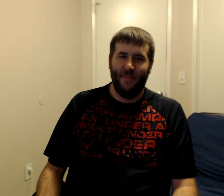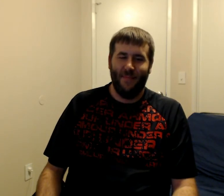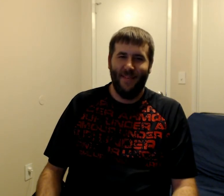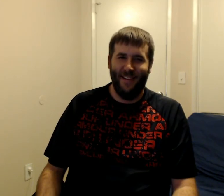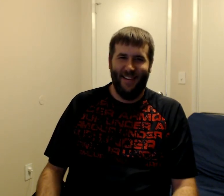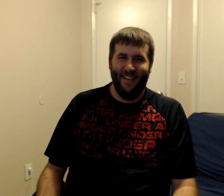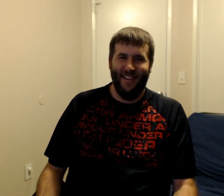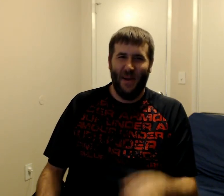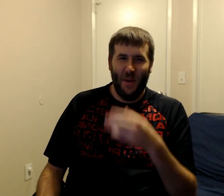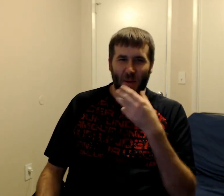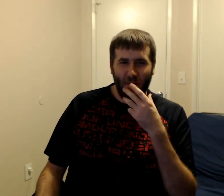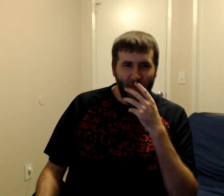For your deletion.